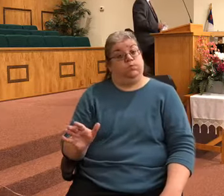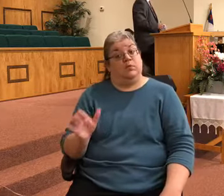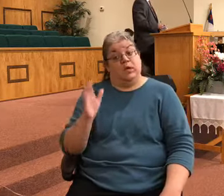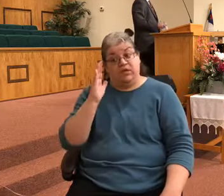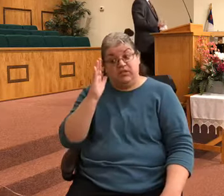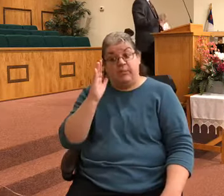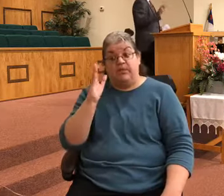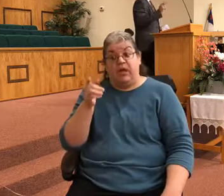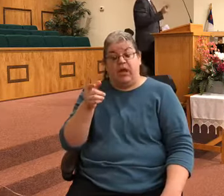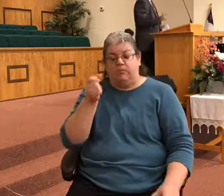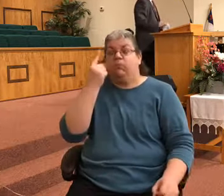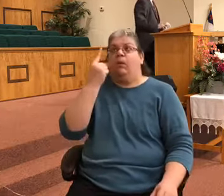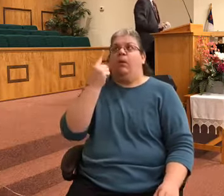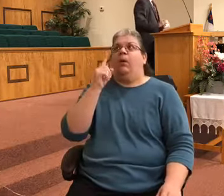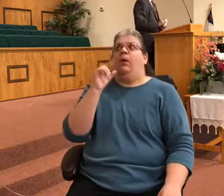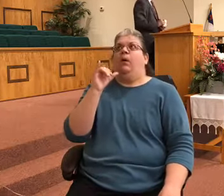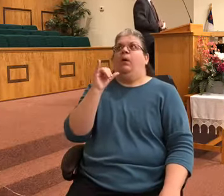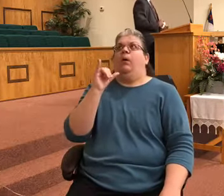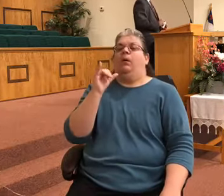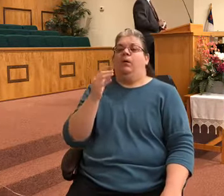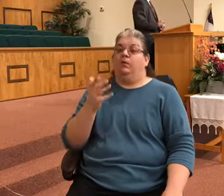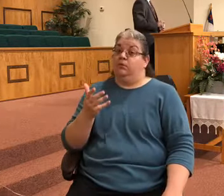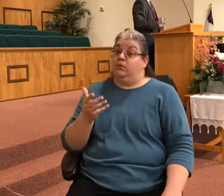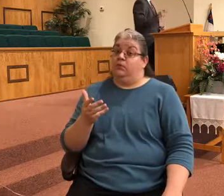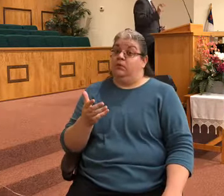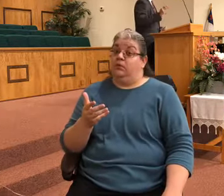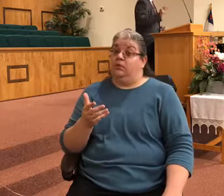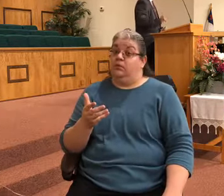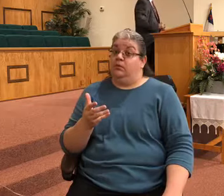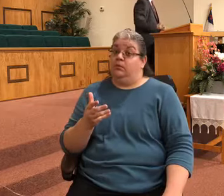because the great reality was Jesus wasn't even in that church